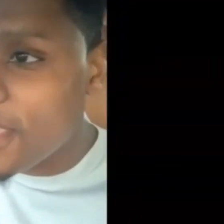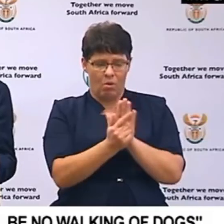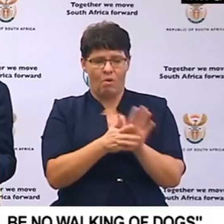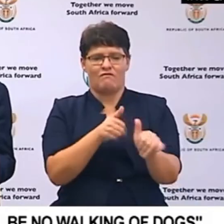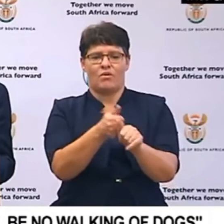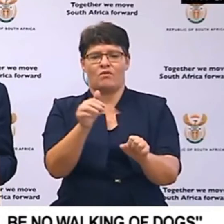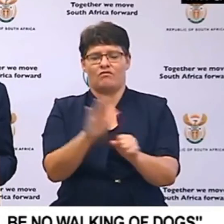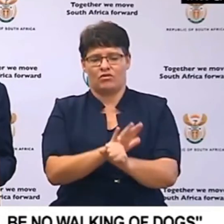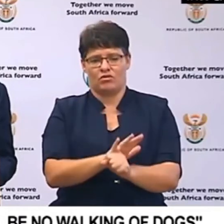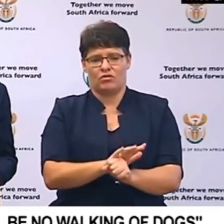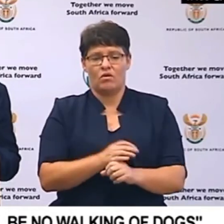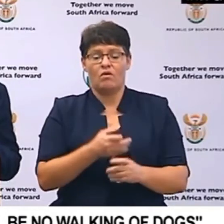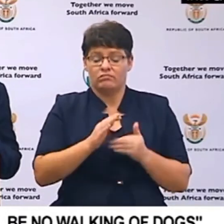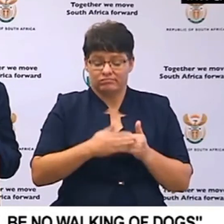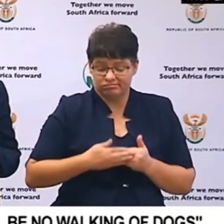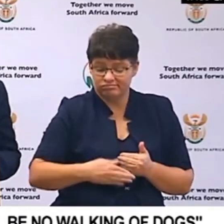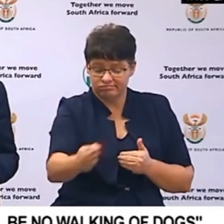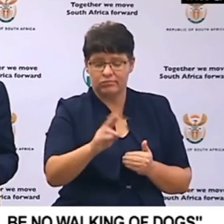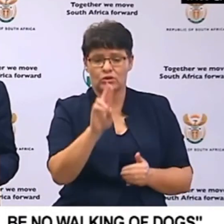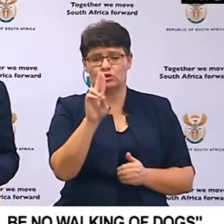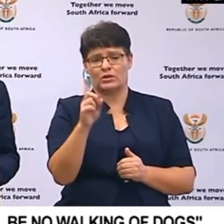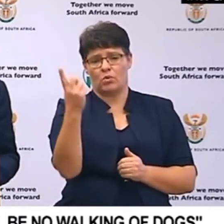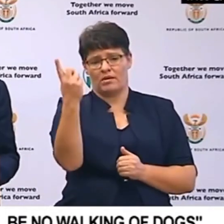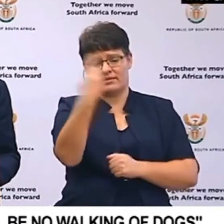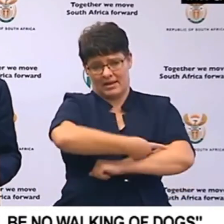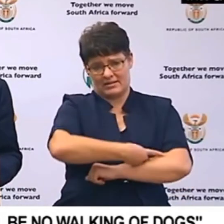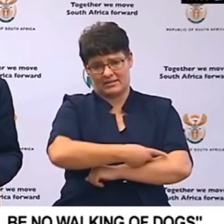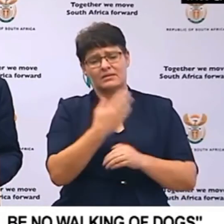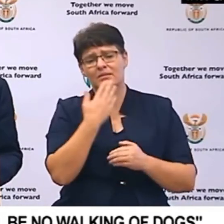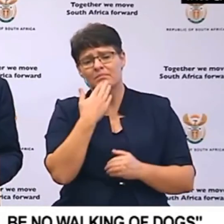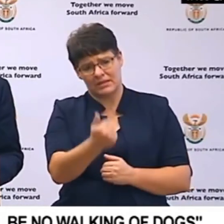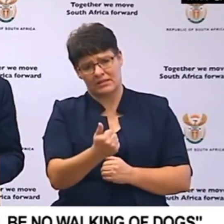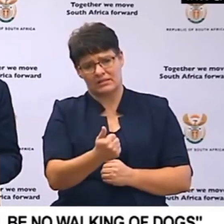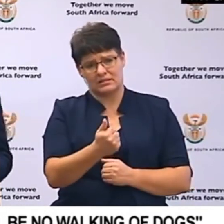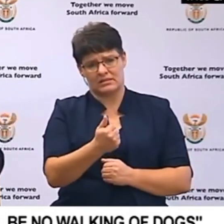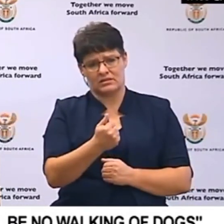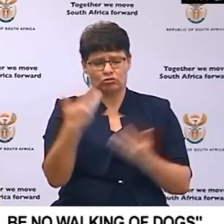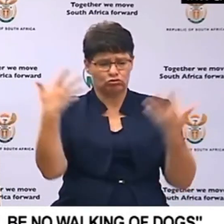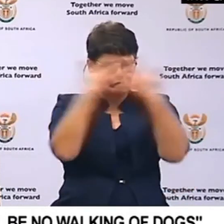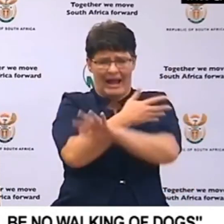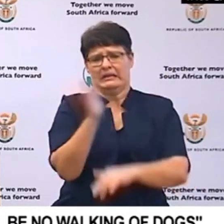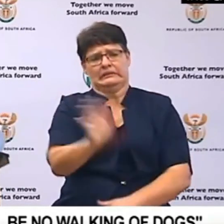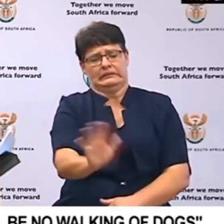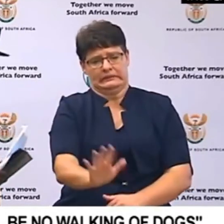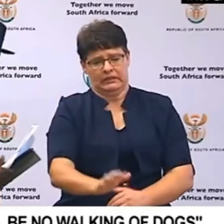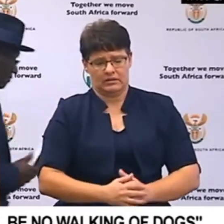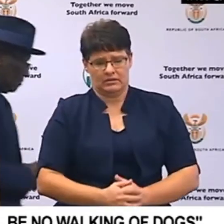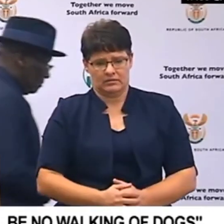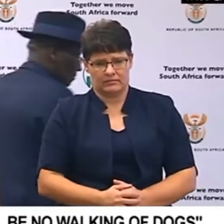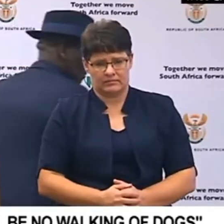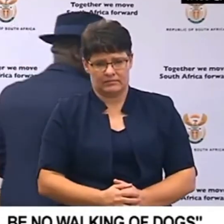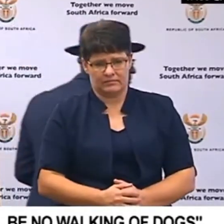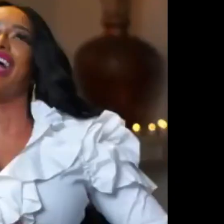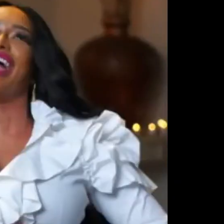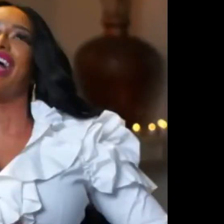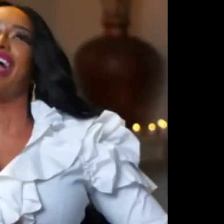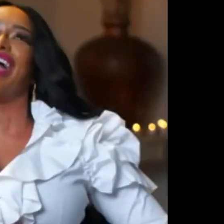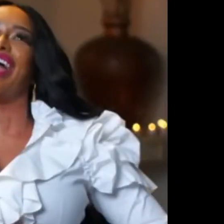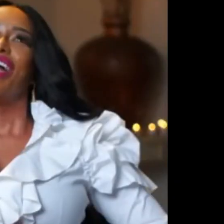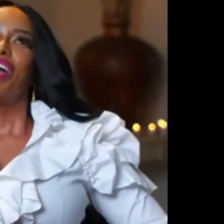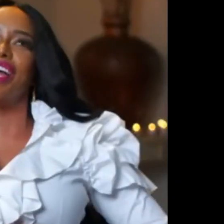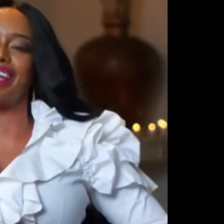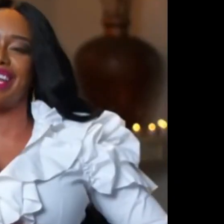for 21 days please stay sober okay okay okay okay okay I can't see you.